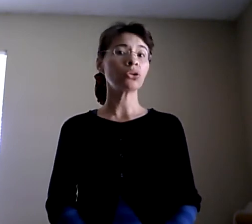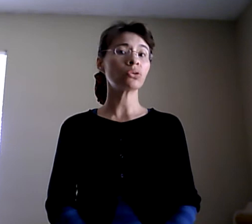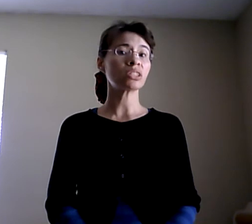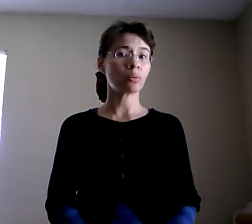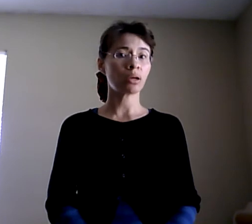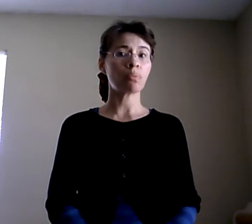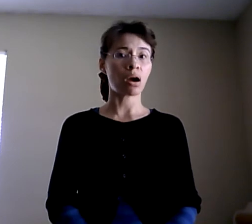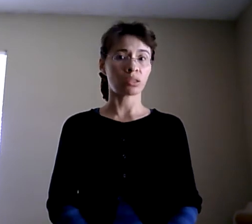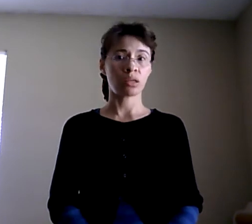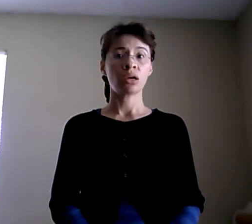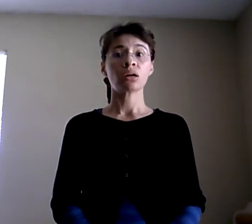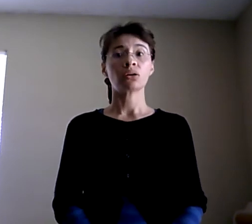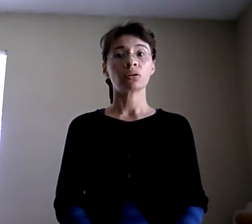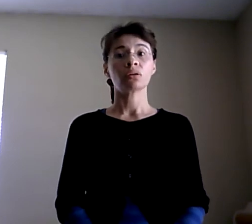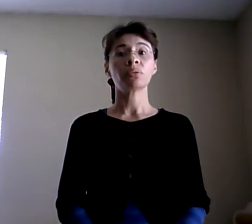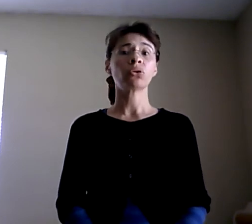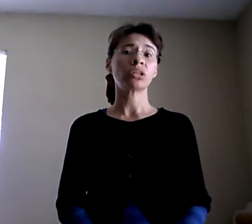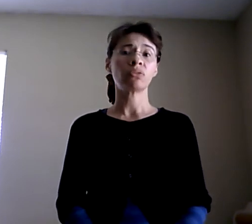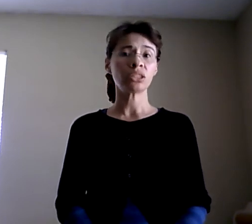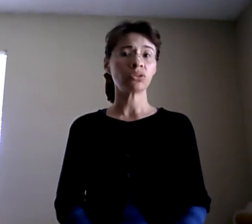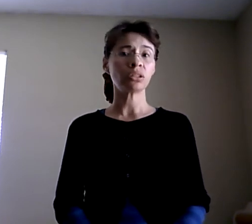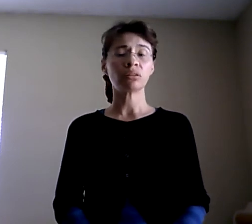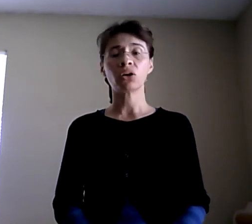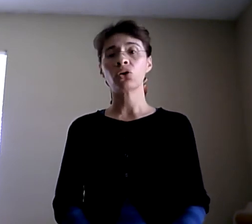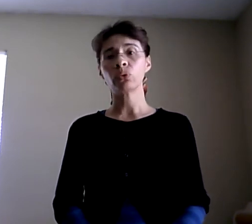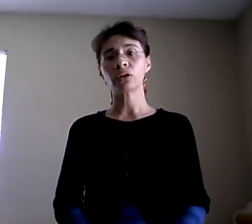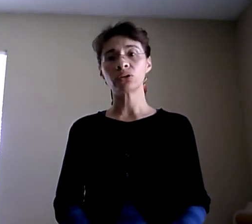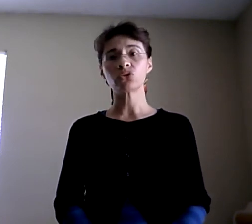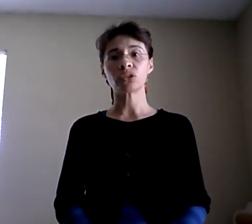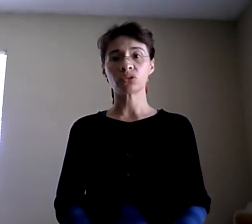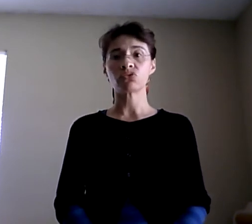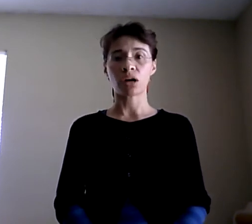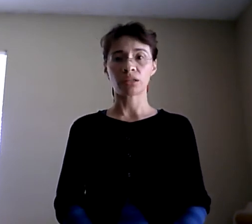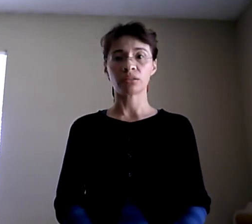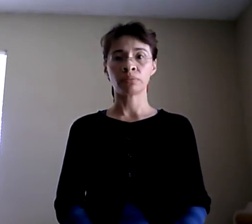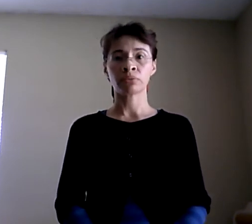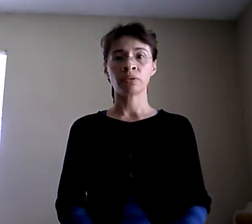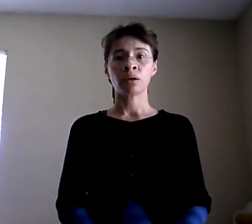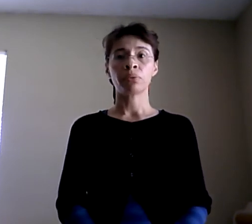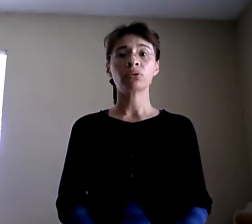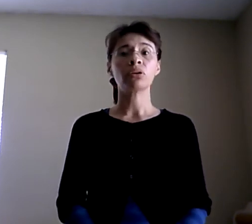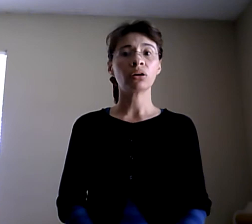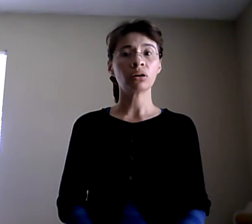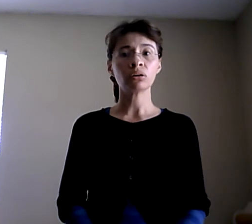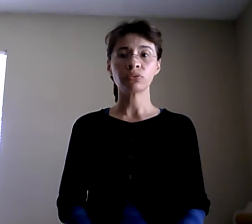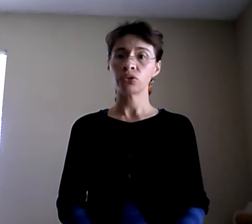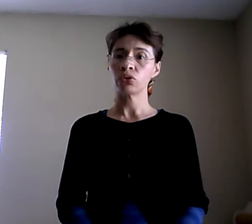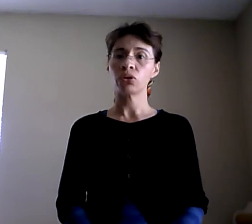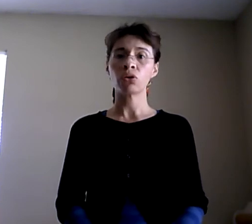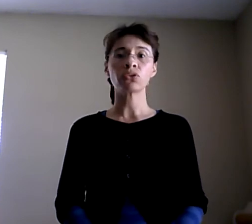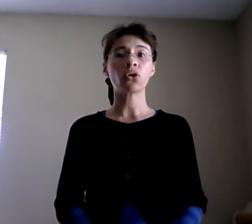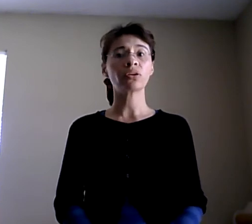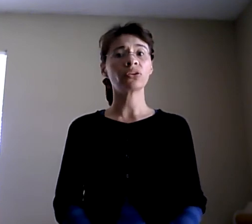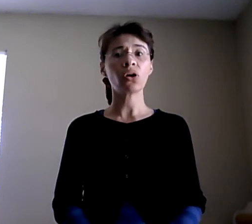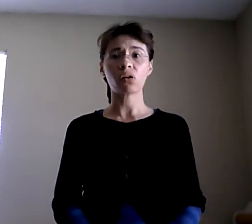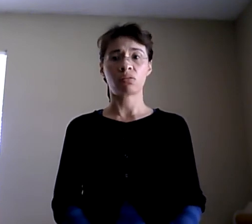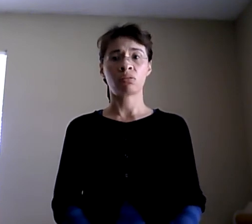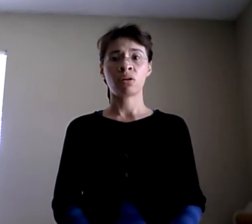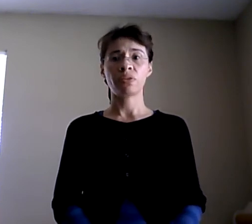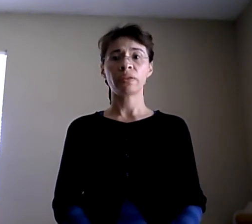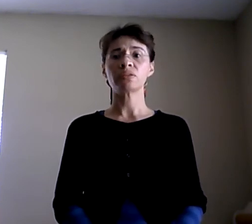you the same advice. Because eventually they all will learn to read and write. But the love, you know, love conquers all. That